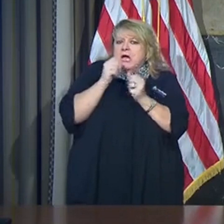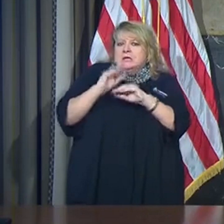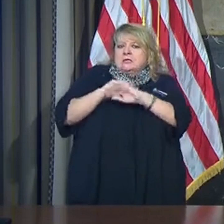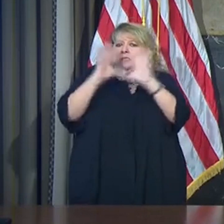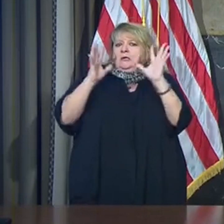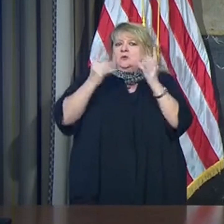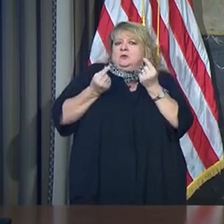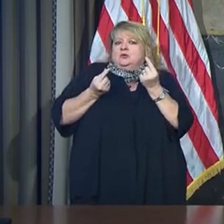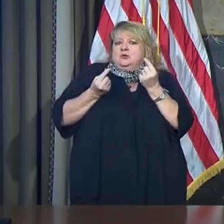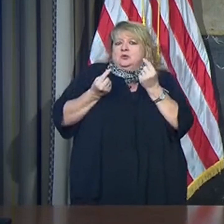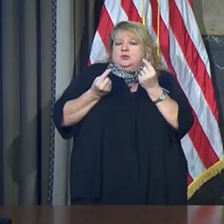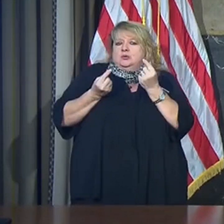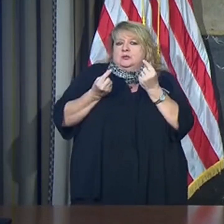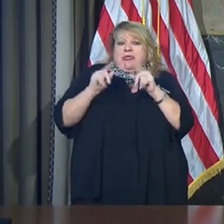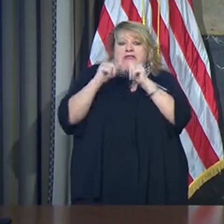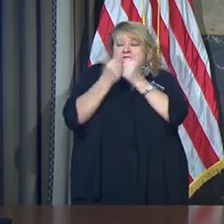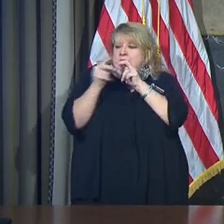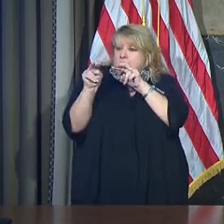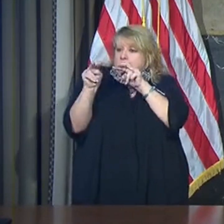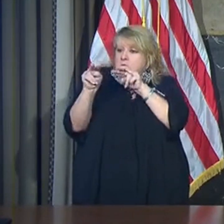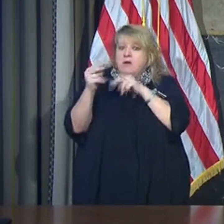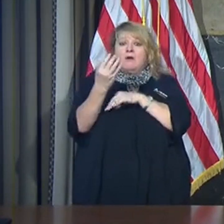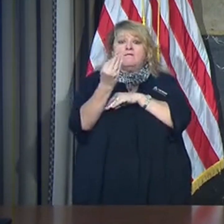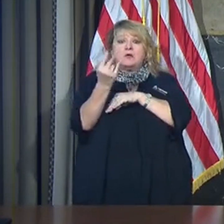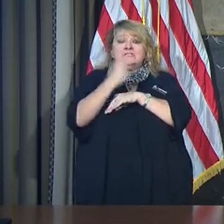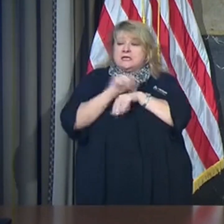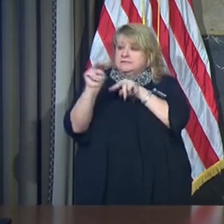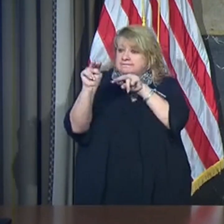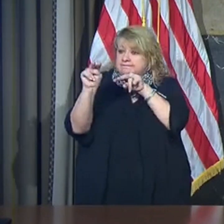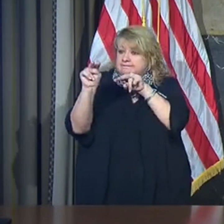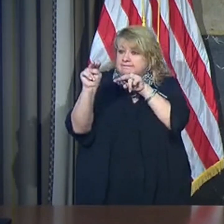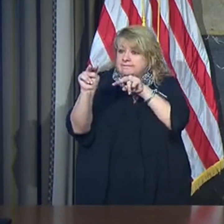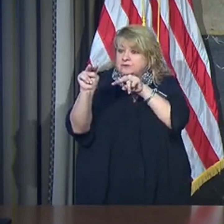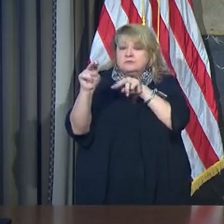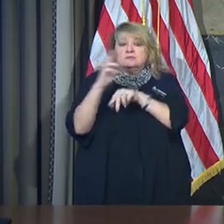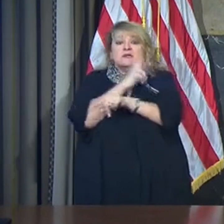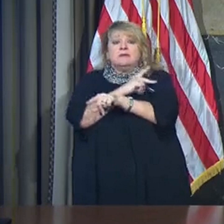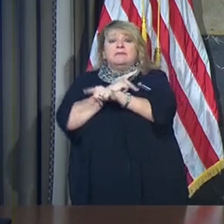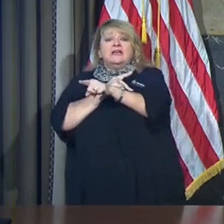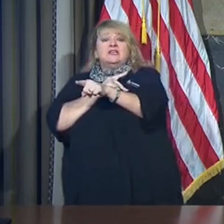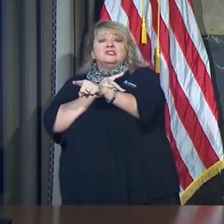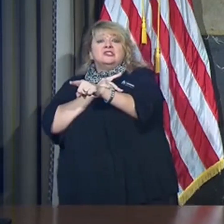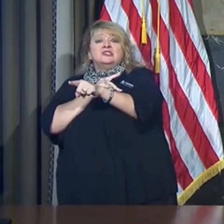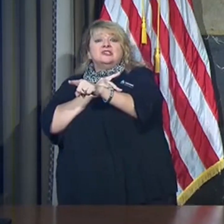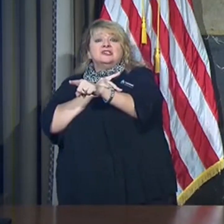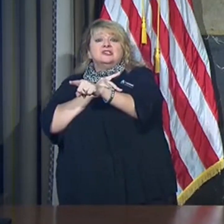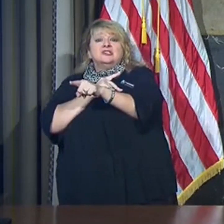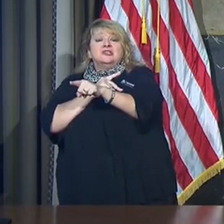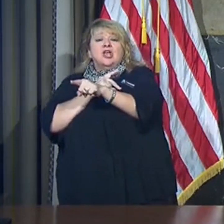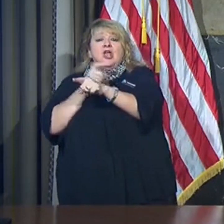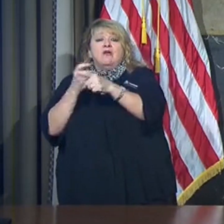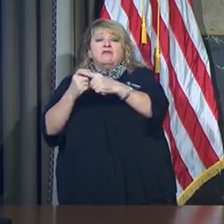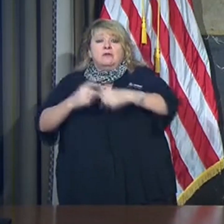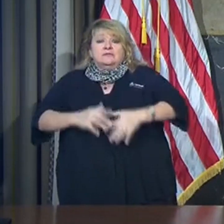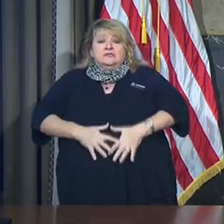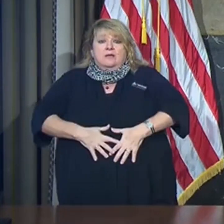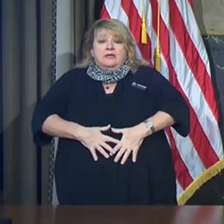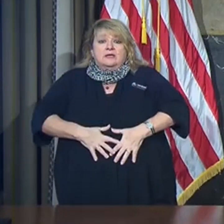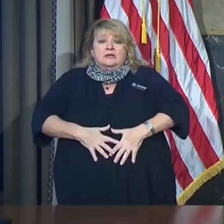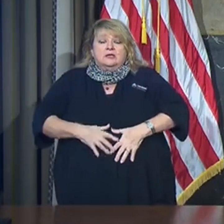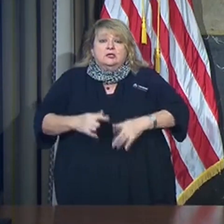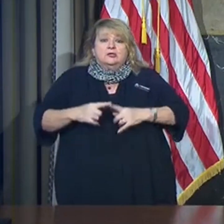the team monitored him for 14 days, and my patient went from his stomach to his back,